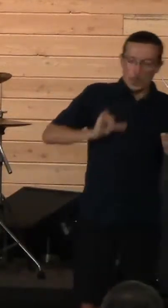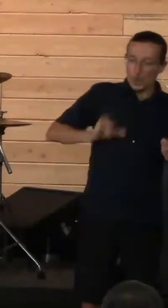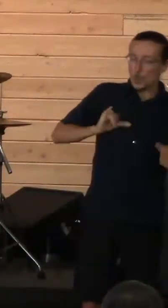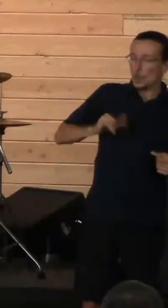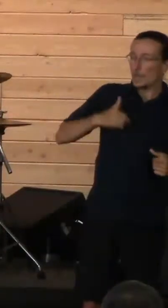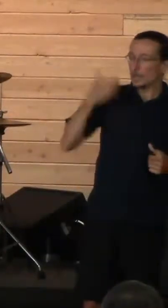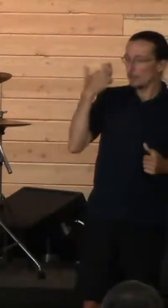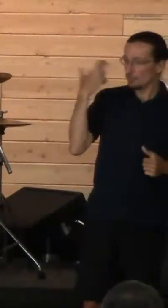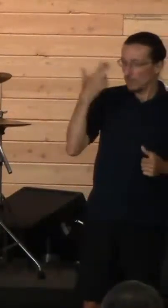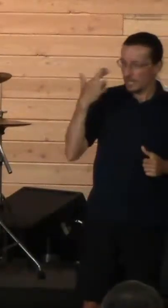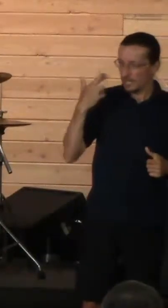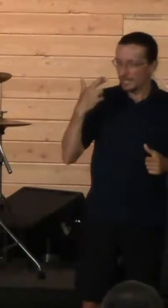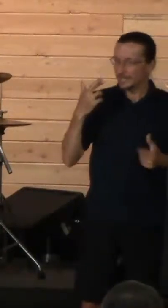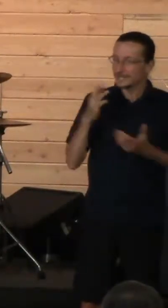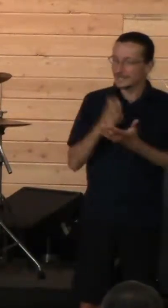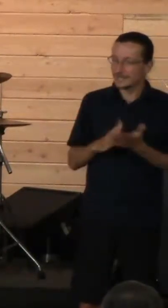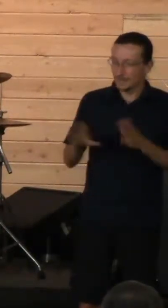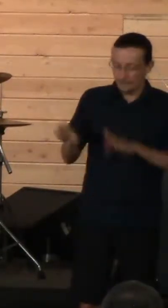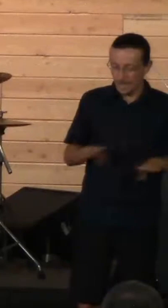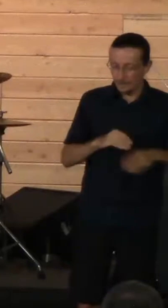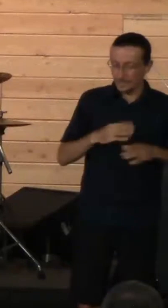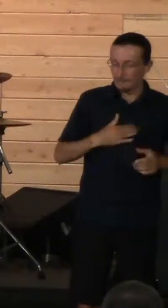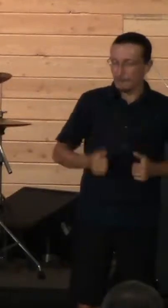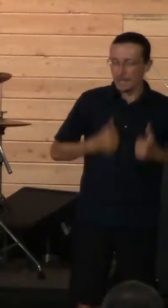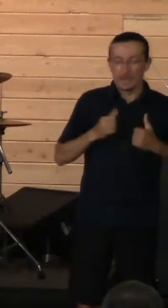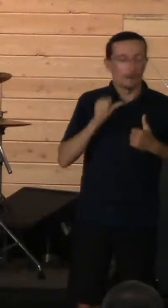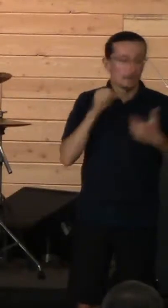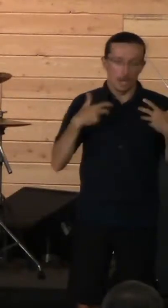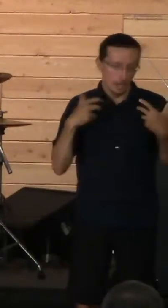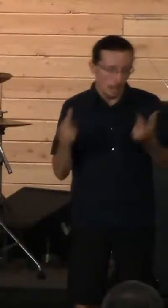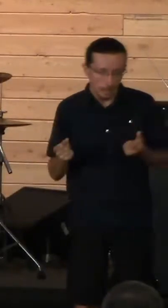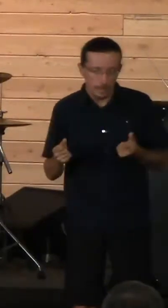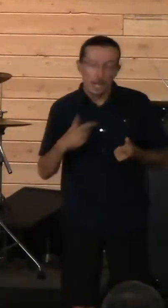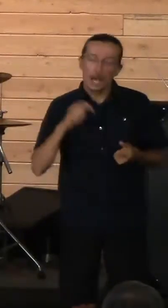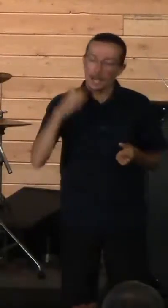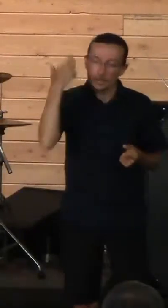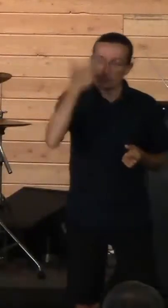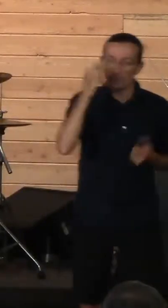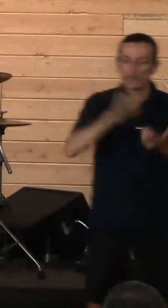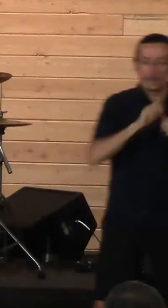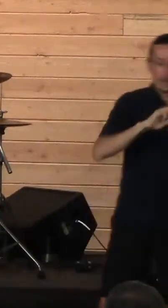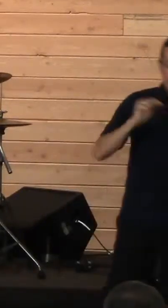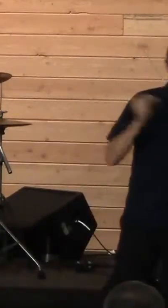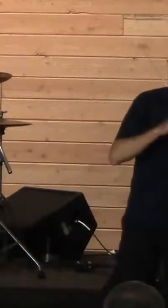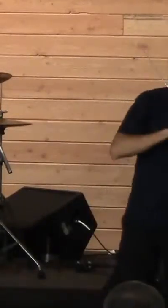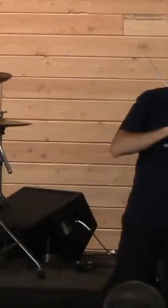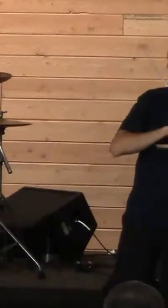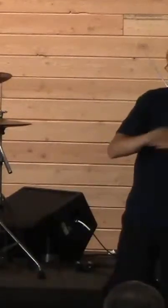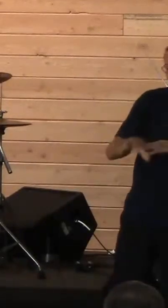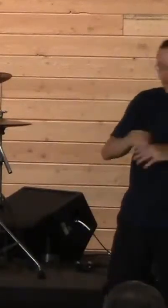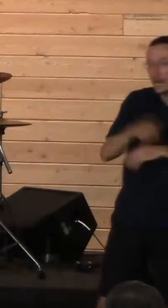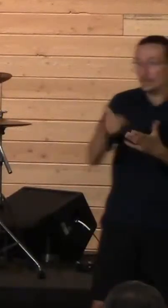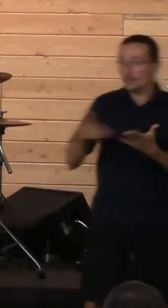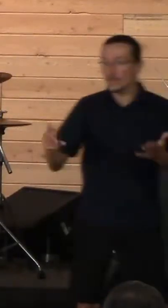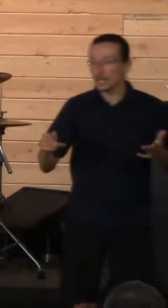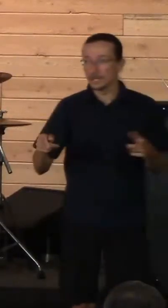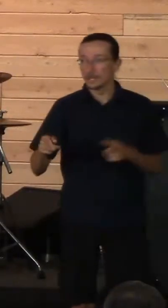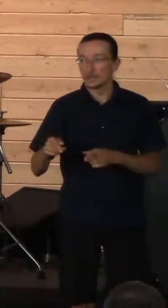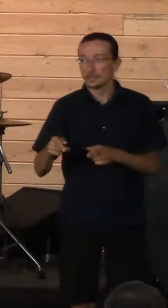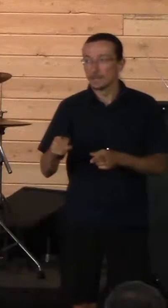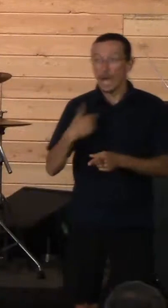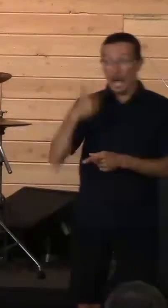realize some of the ways that that wound had affected things I didn't even realize were connected. And they were.